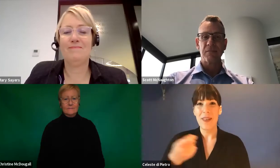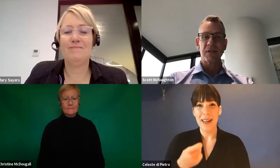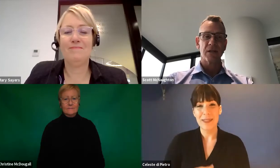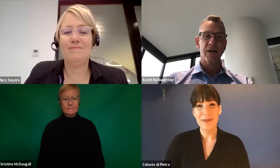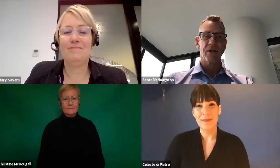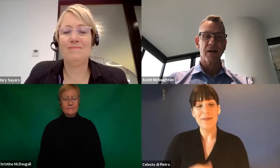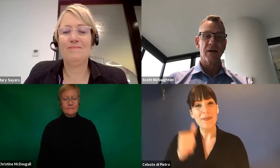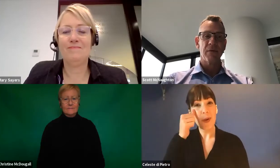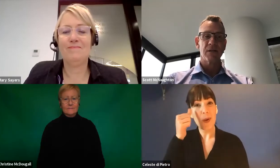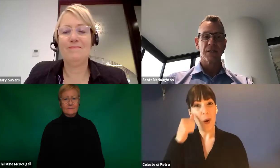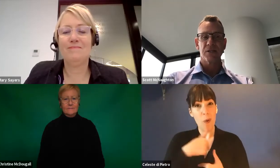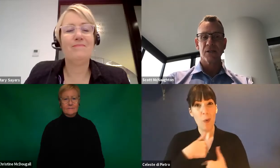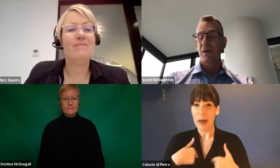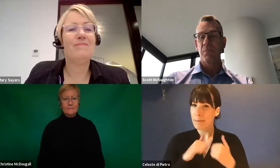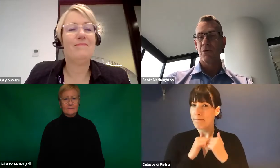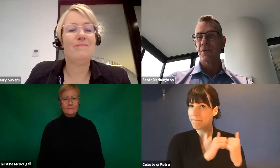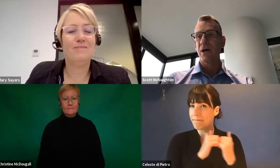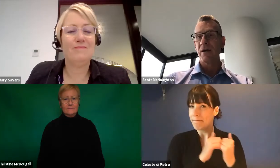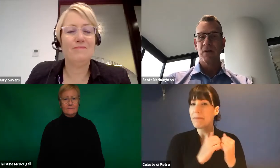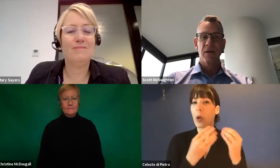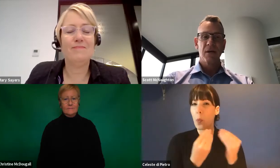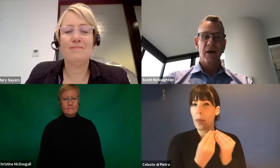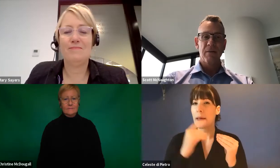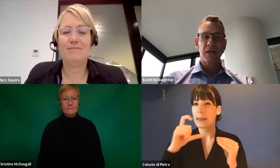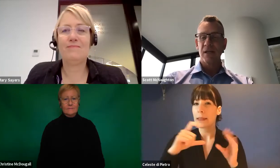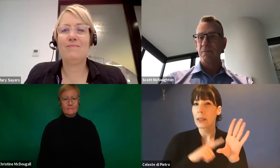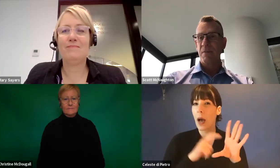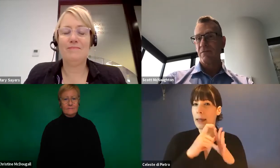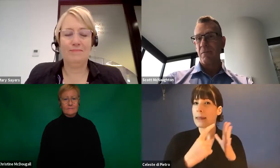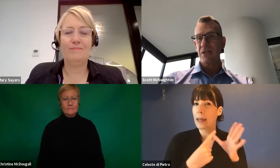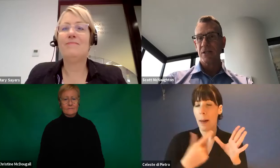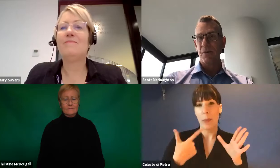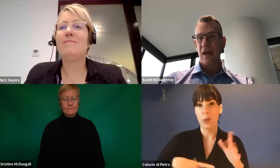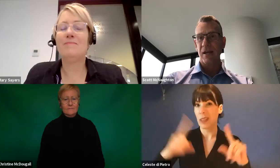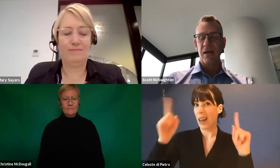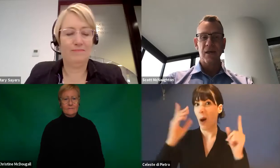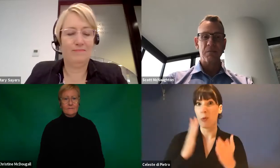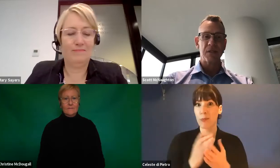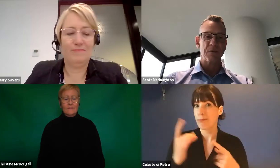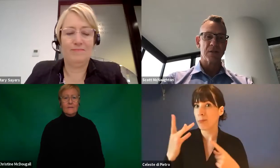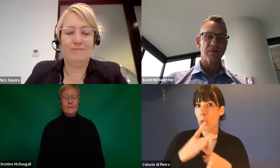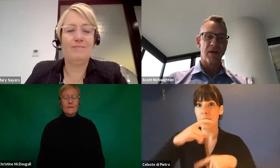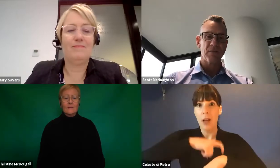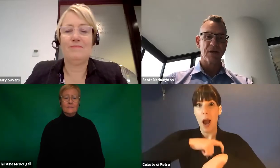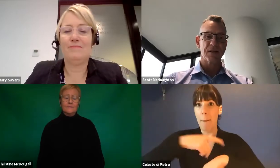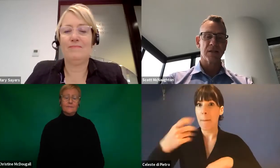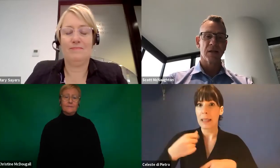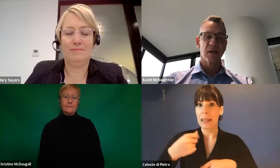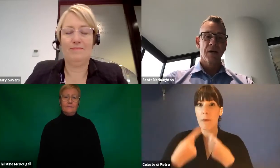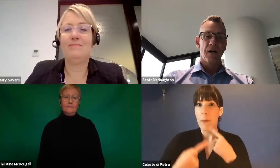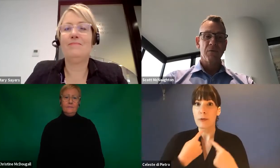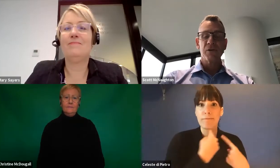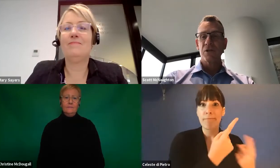and the team at CIDA, such an important time to get as much information as we can out there to participants and families.